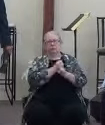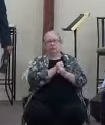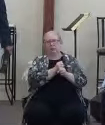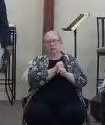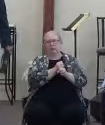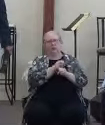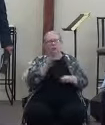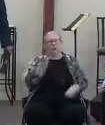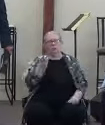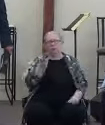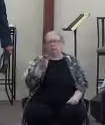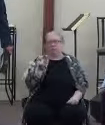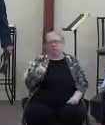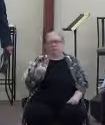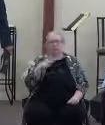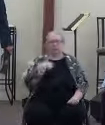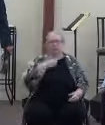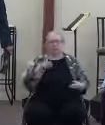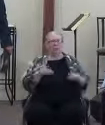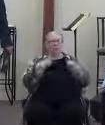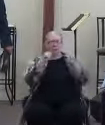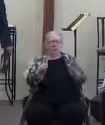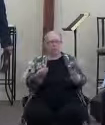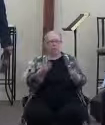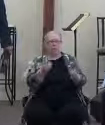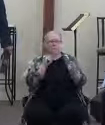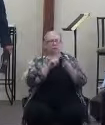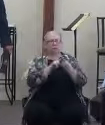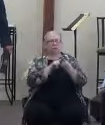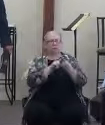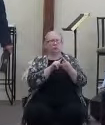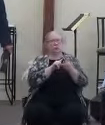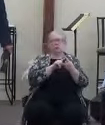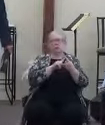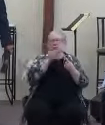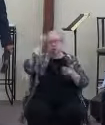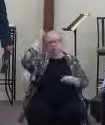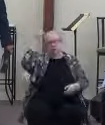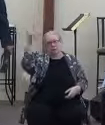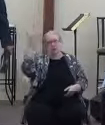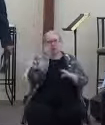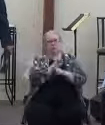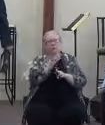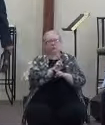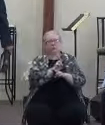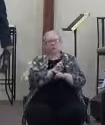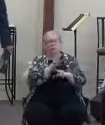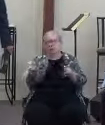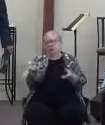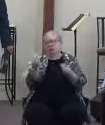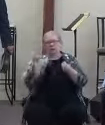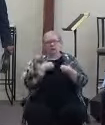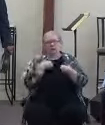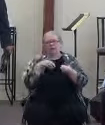and all the special stuff, I'm given destiny to put in your tool trailer. I know he gave us easy $500, $600 worth of